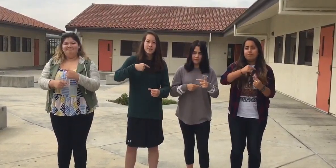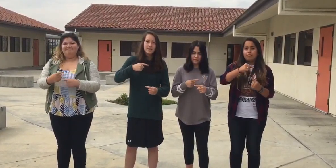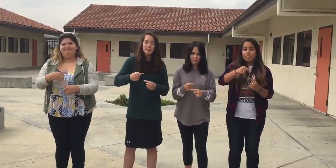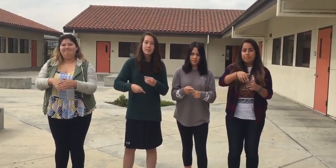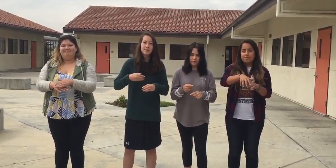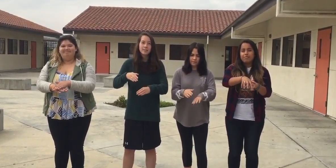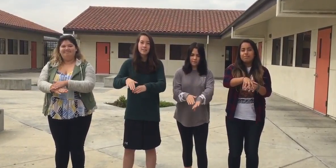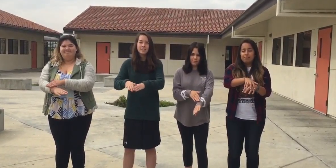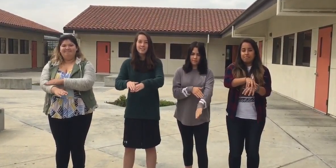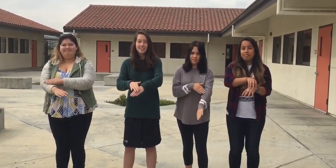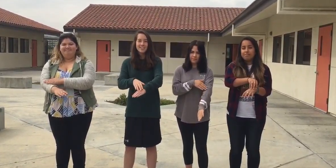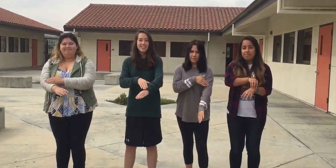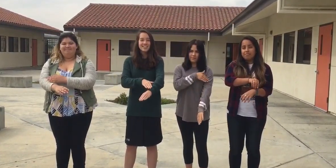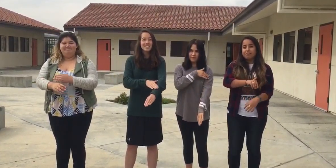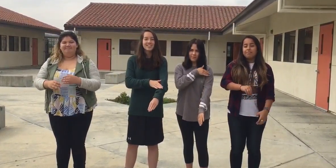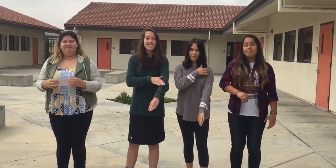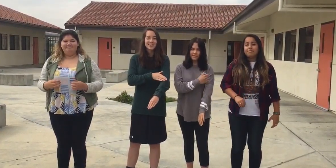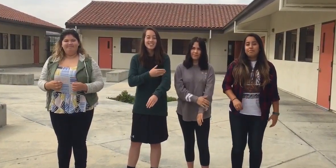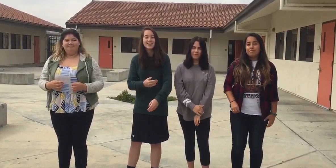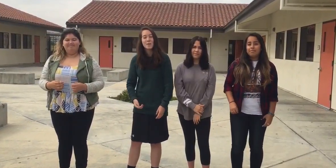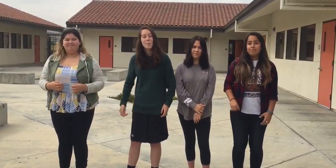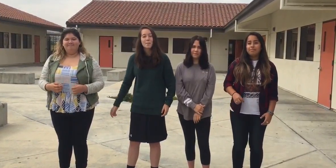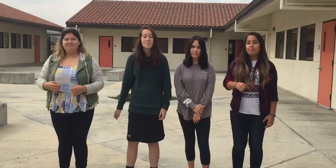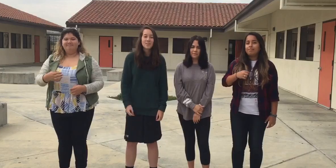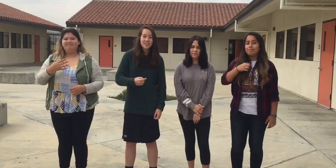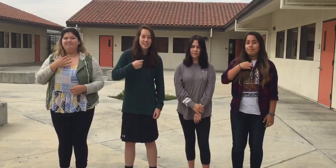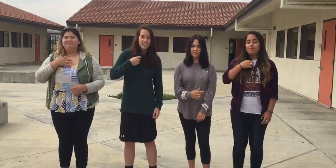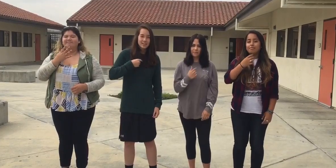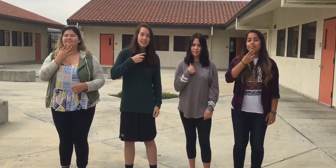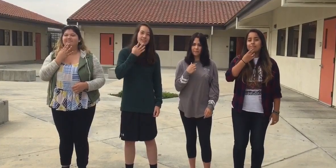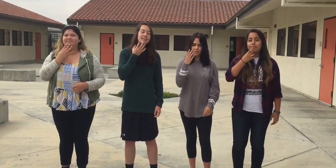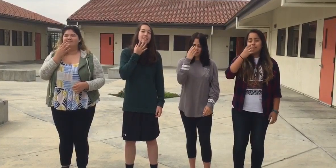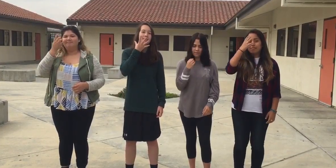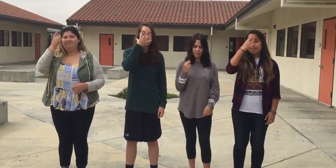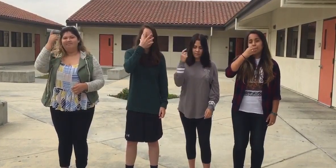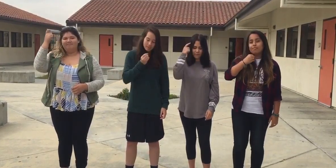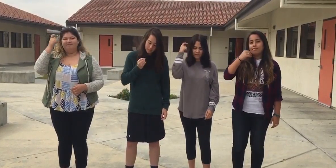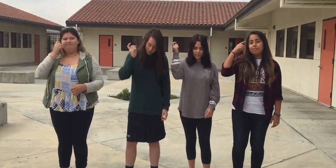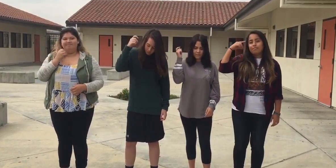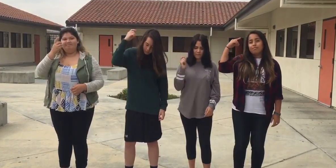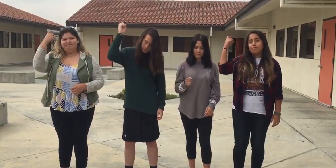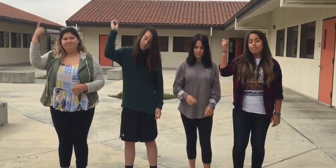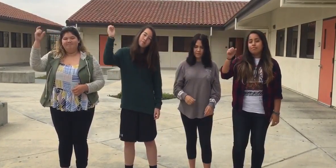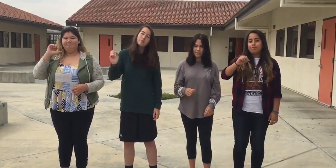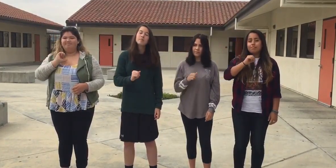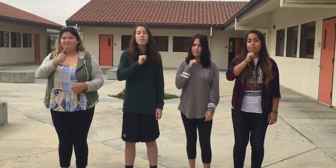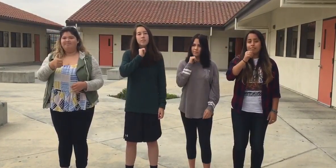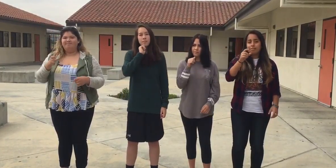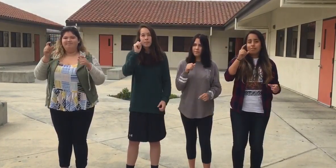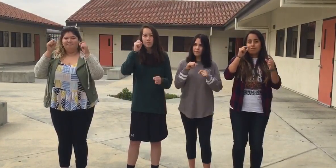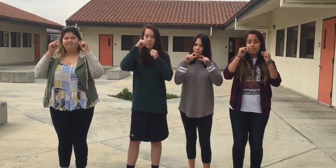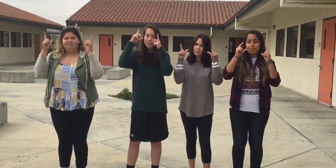myself believe If this planet earth turns slowly